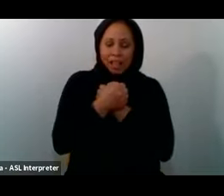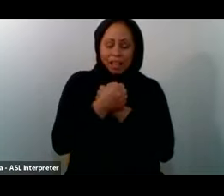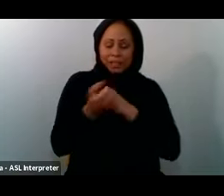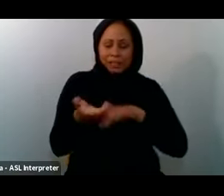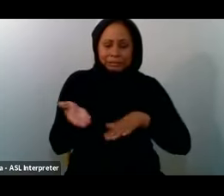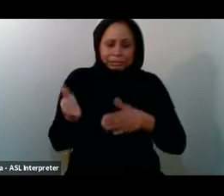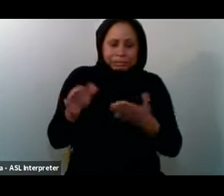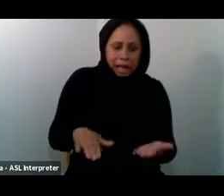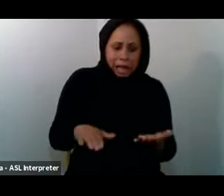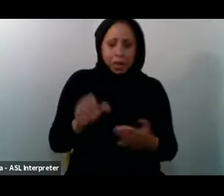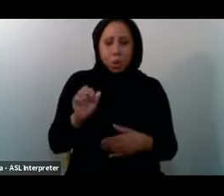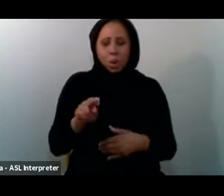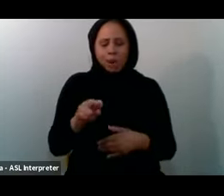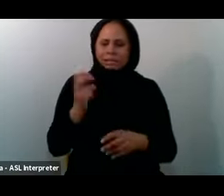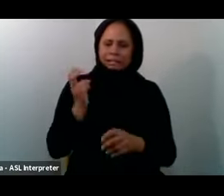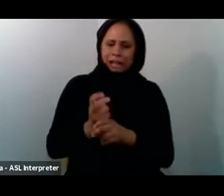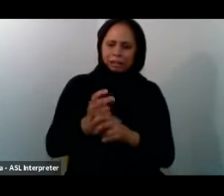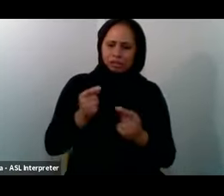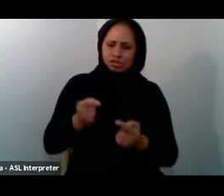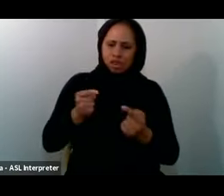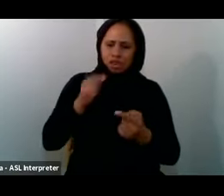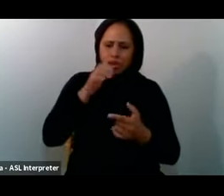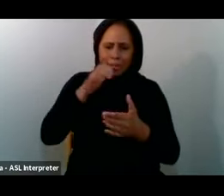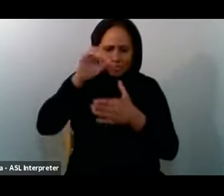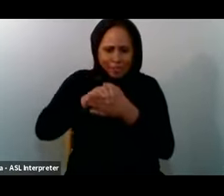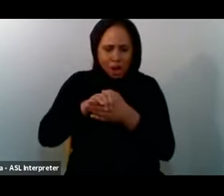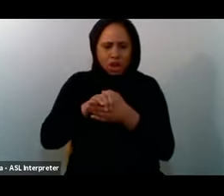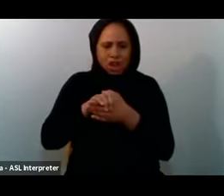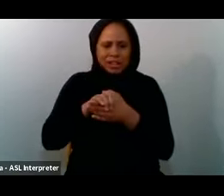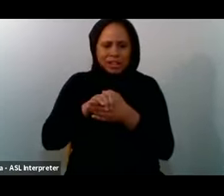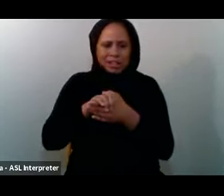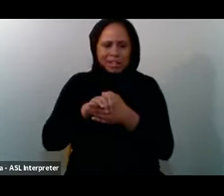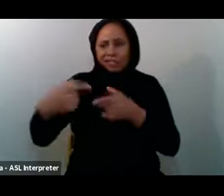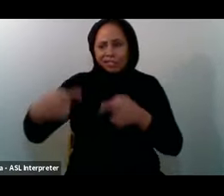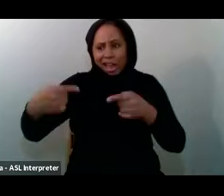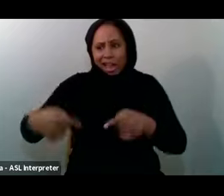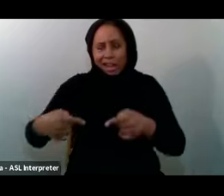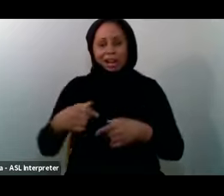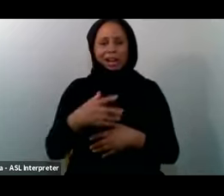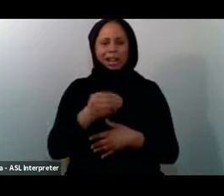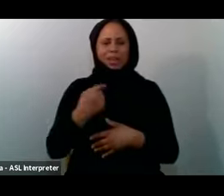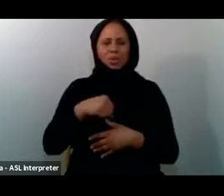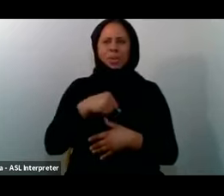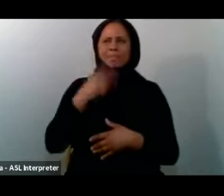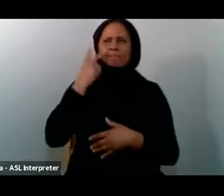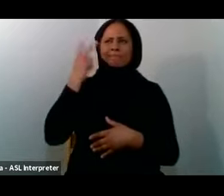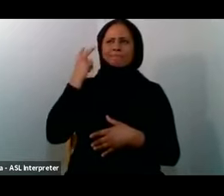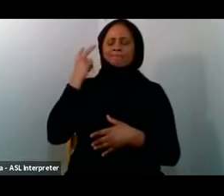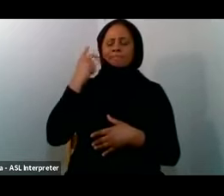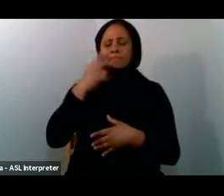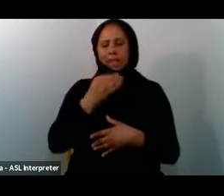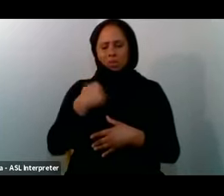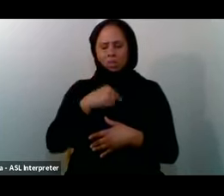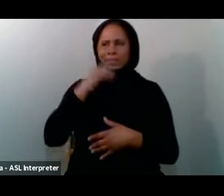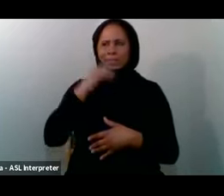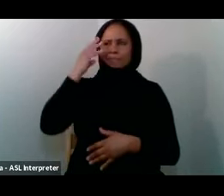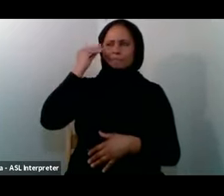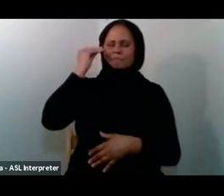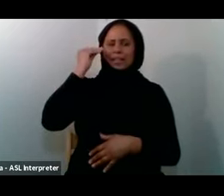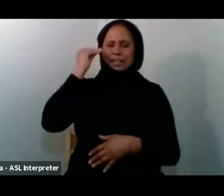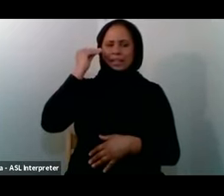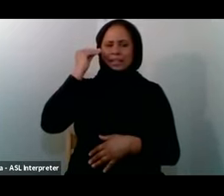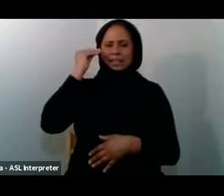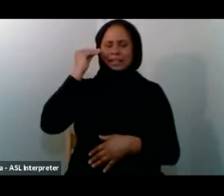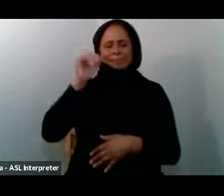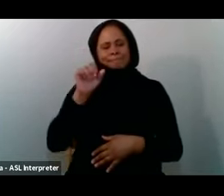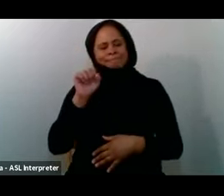these things that we experience We look back at this ayah And we think to ourselves That although there is You know